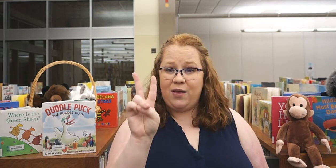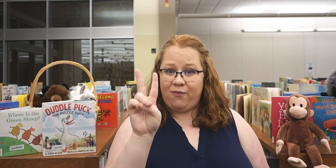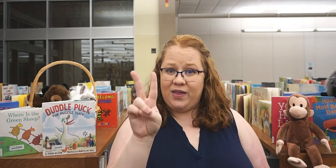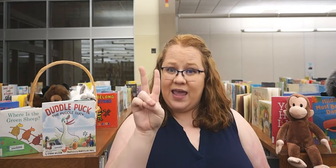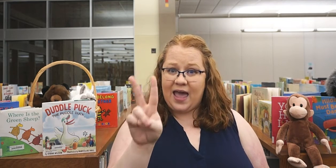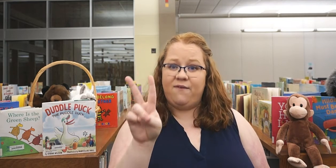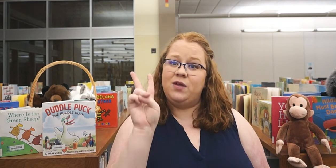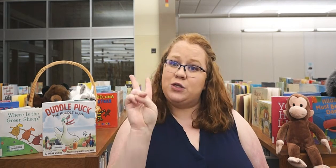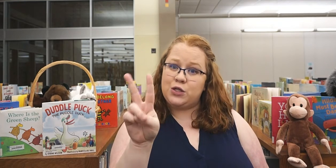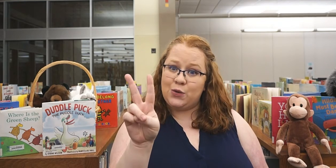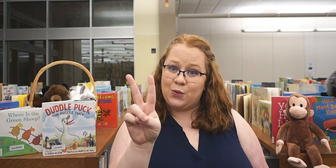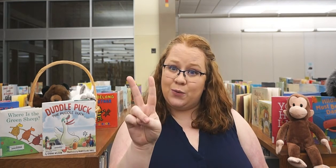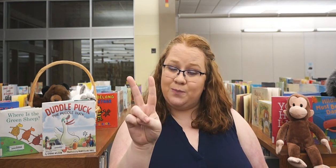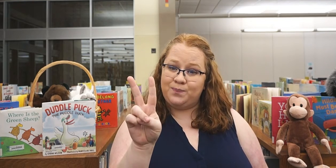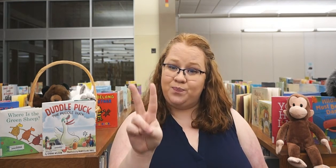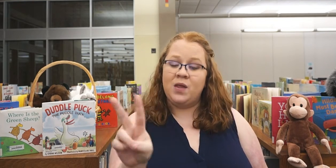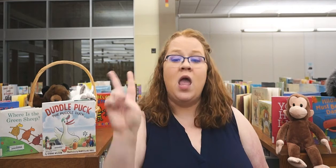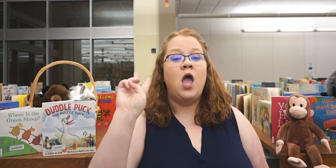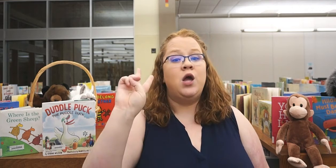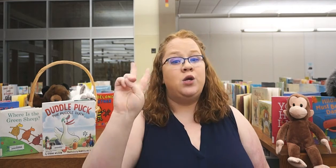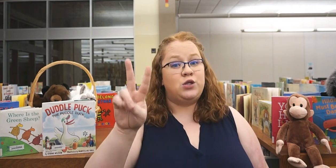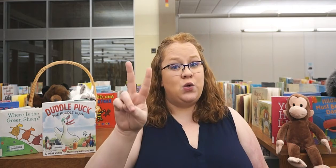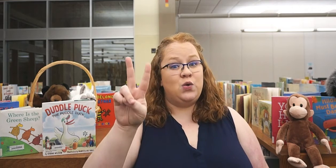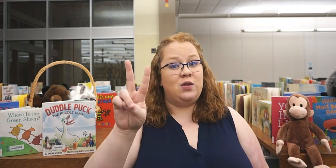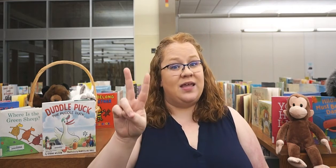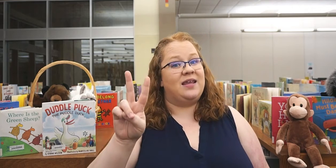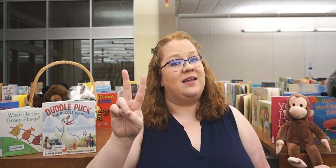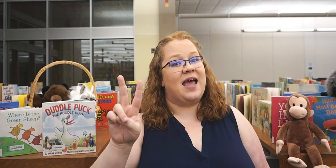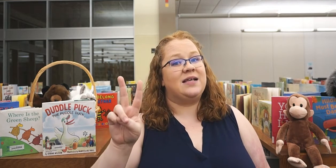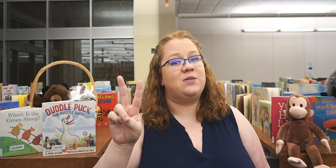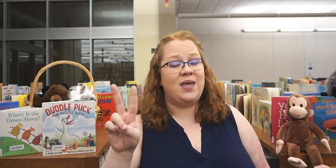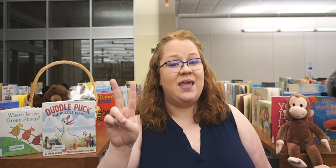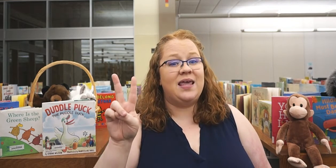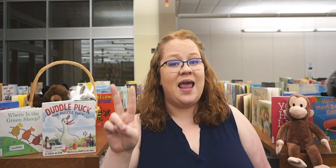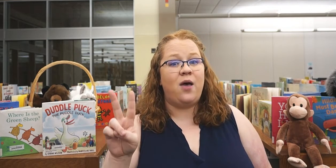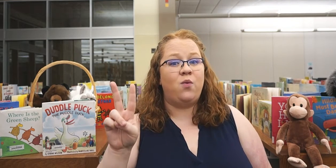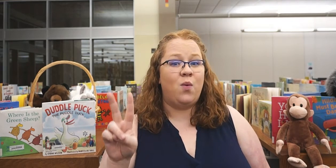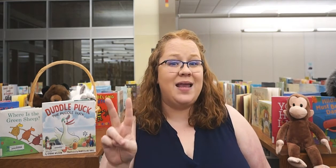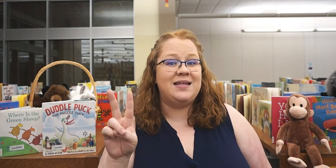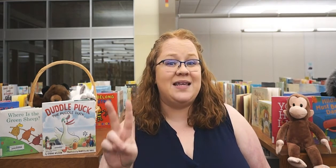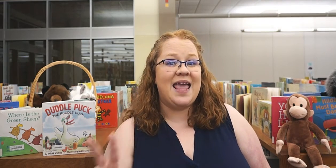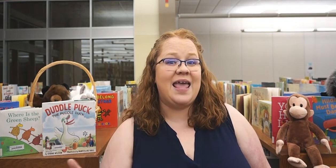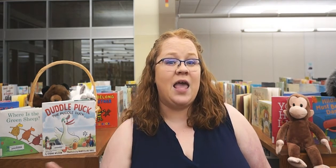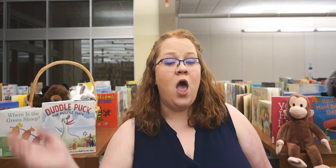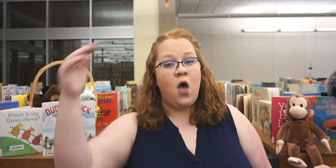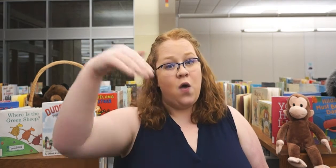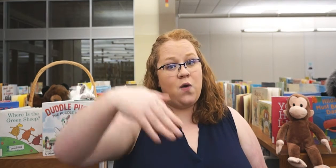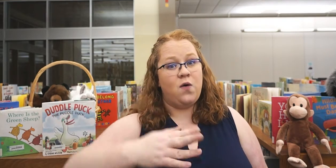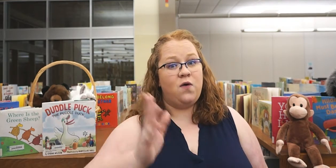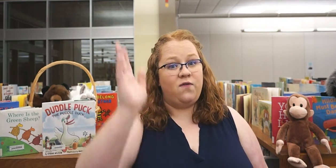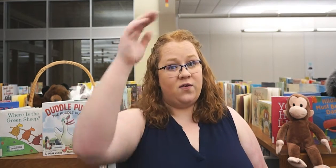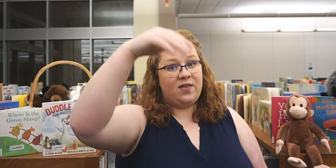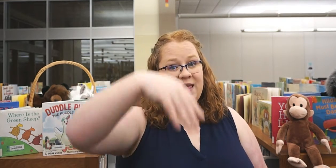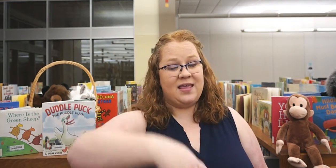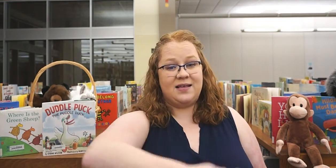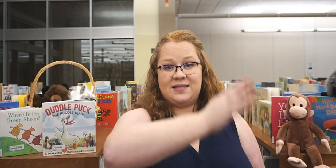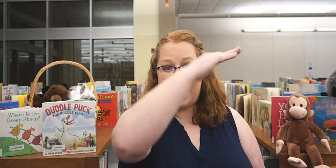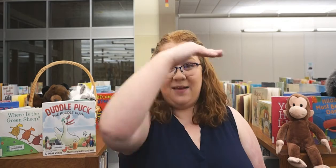we've only have two. Two Little Ducks went out one day, over the hills and